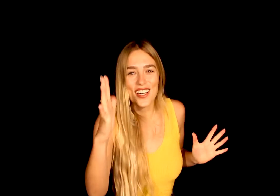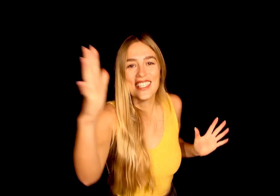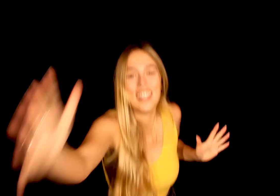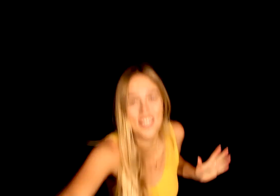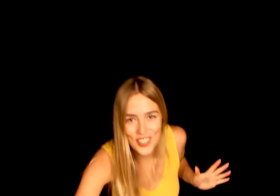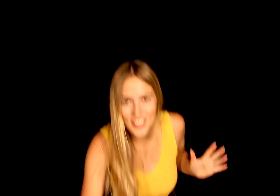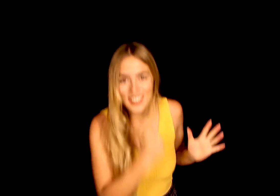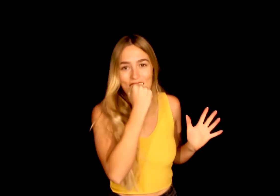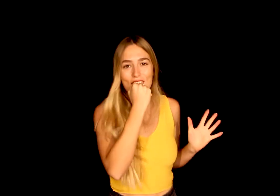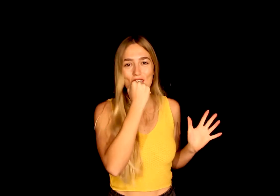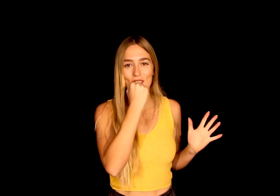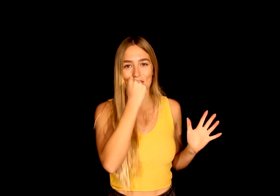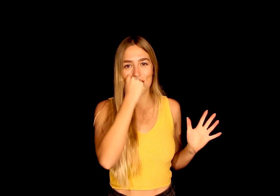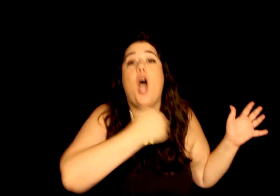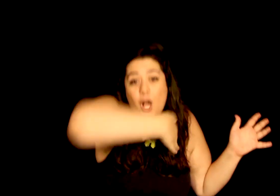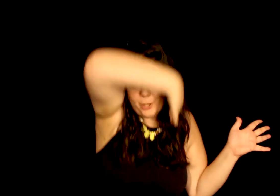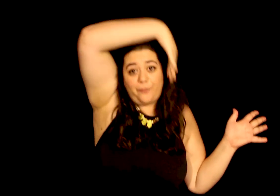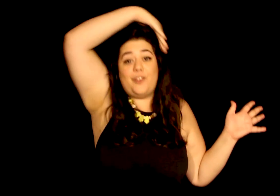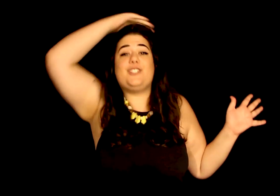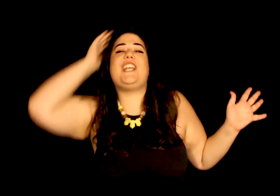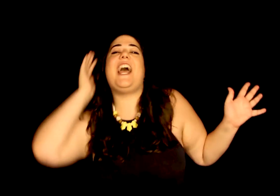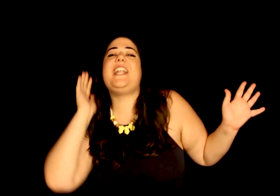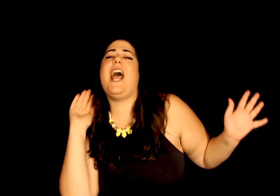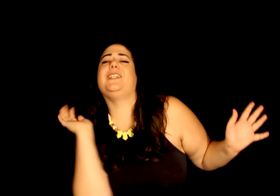person They